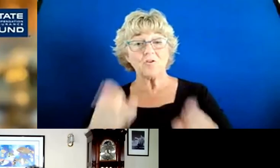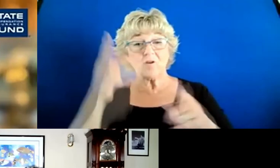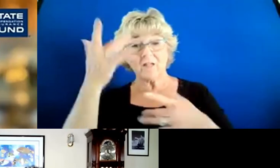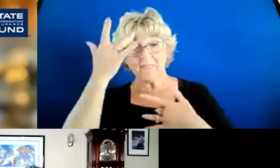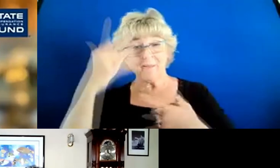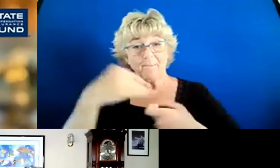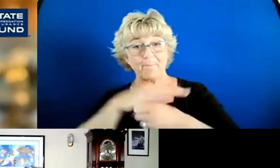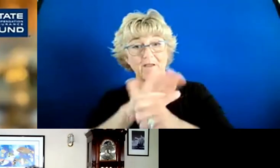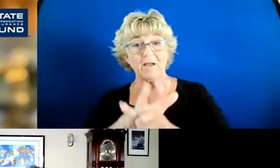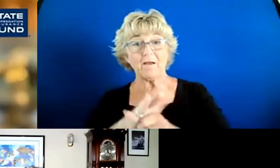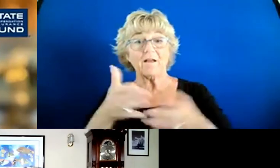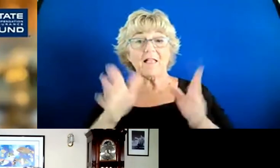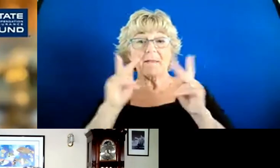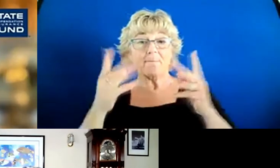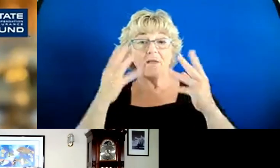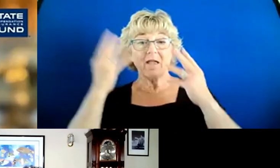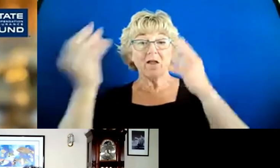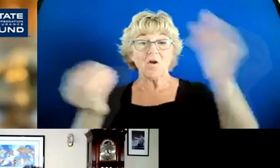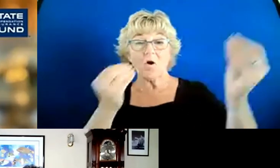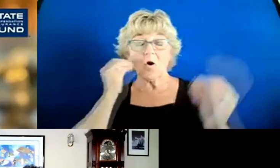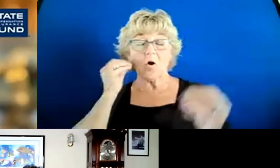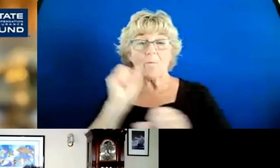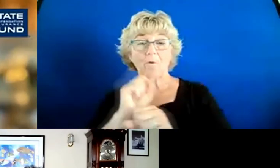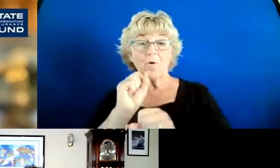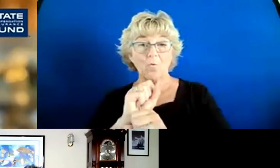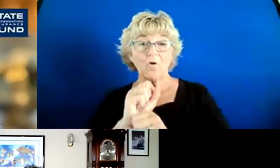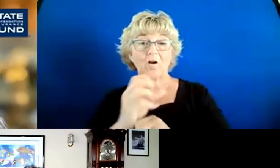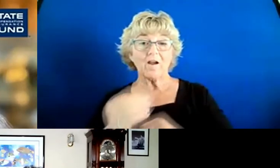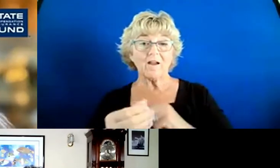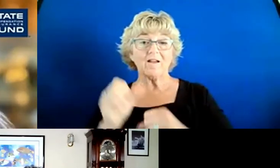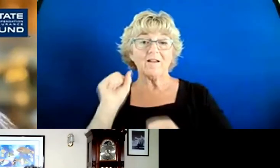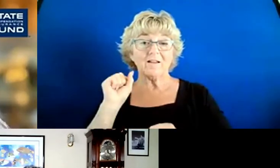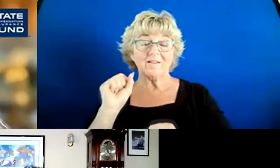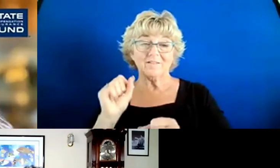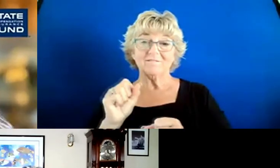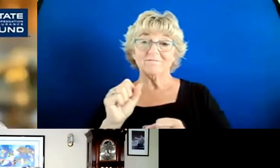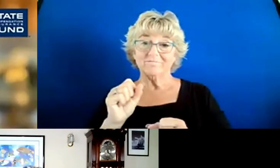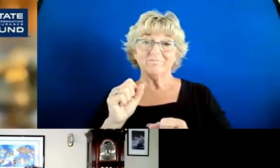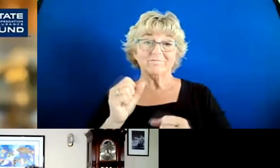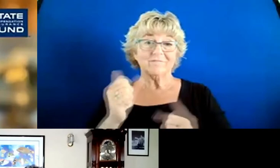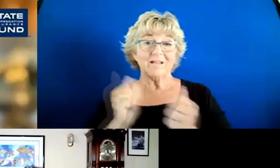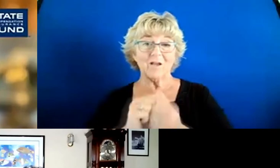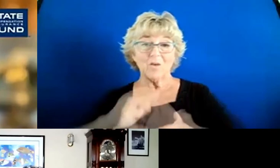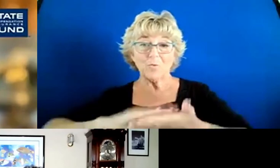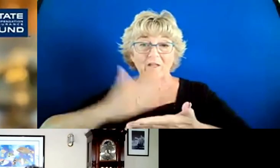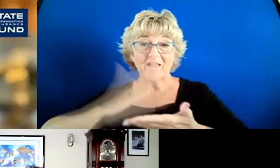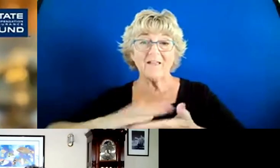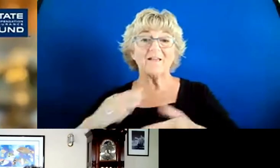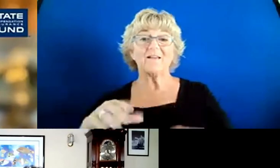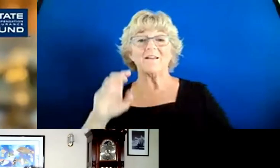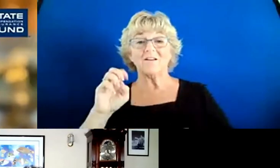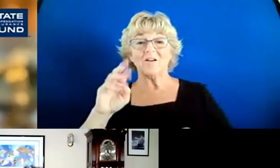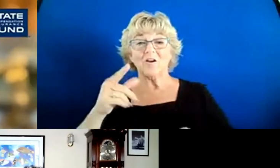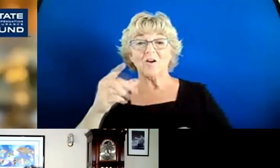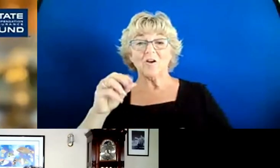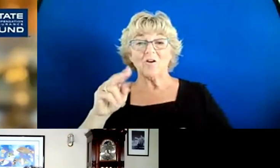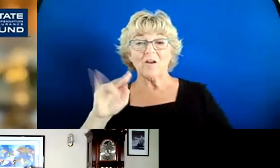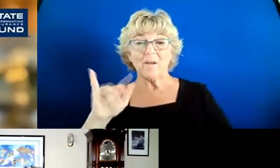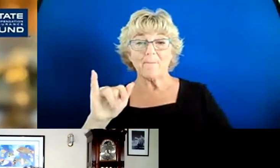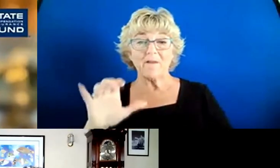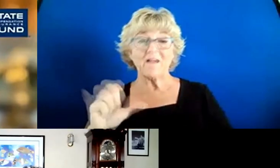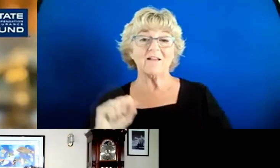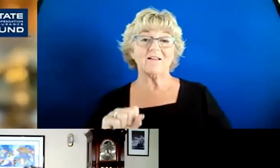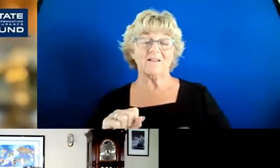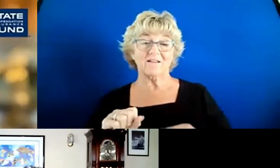allowed people to go home, work, and even help them out with equipment, laptop, ergonomics, whatever the challenges that they faced.